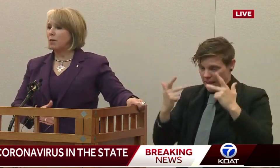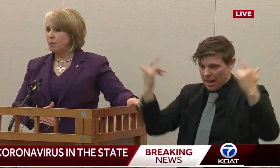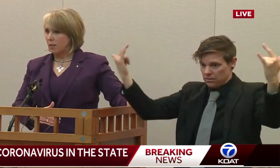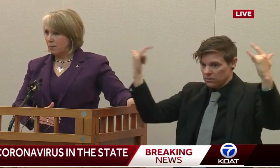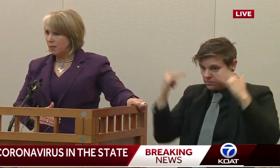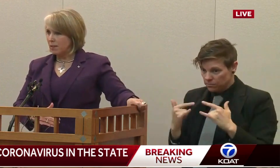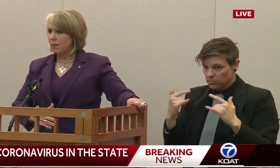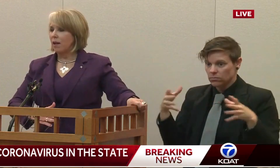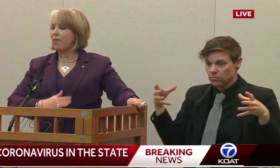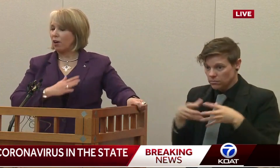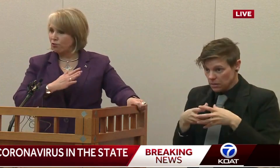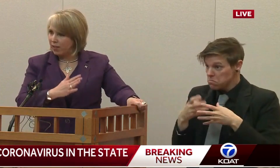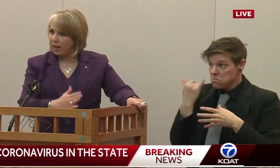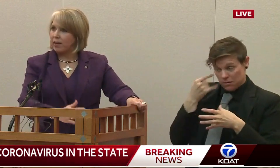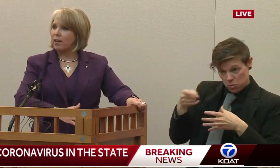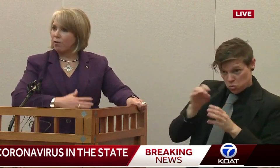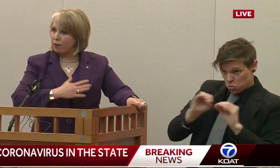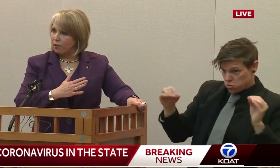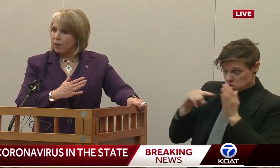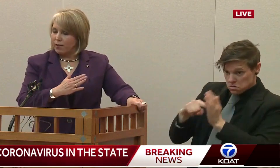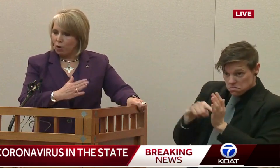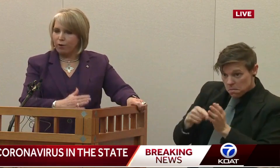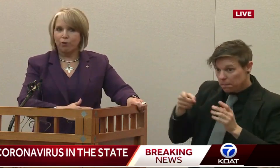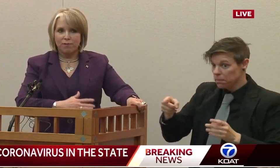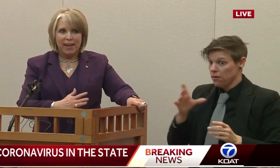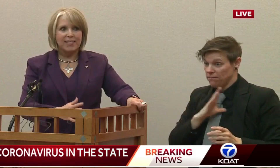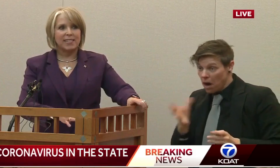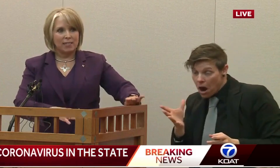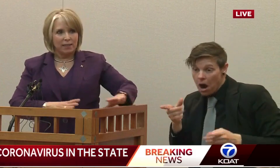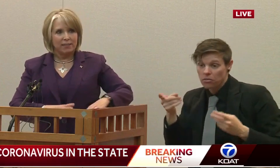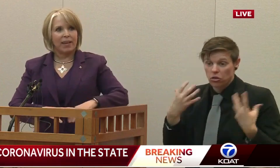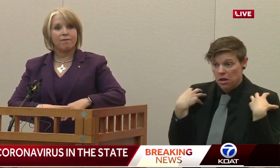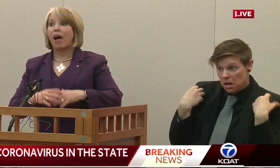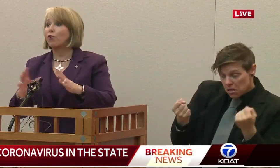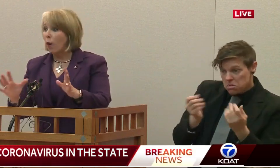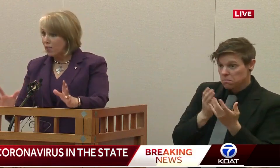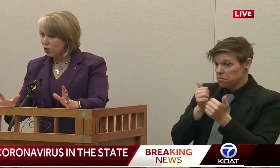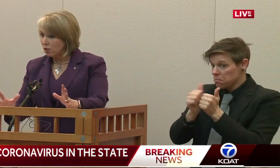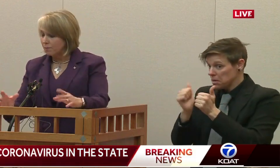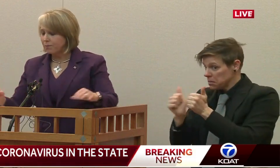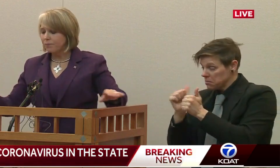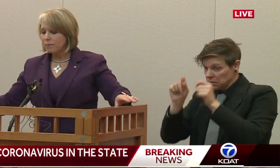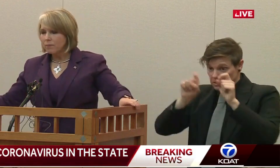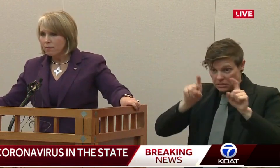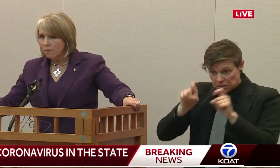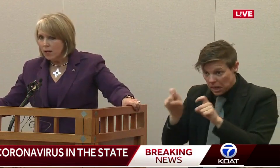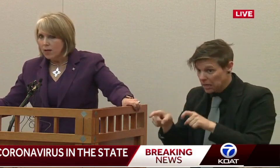they have no symptoms, they are getting, you know, they are going through testing and evaluation.